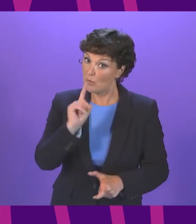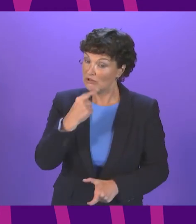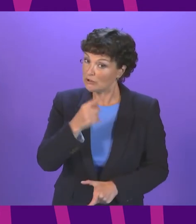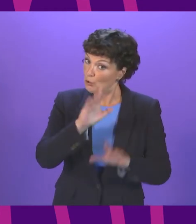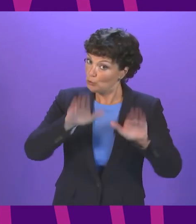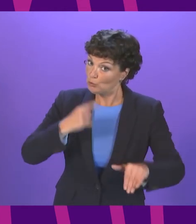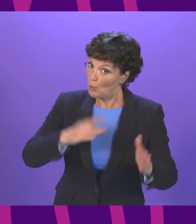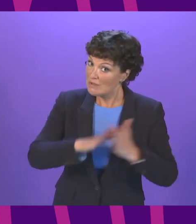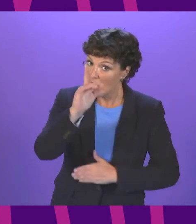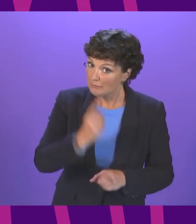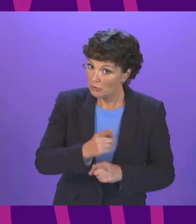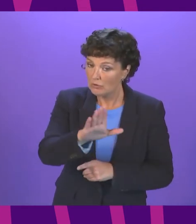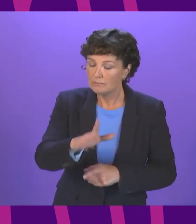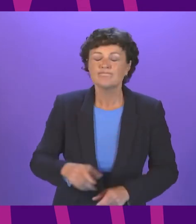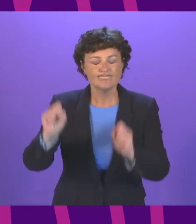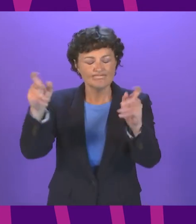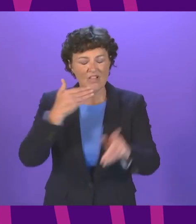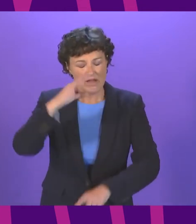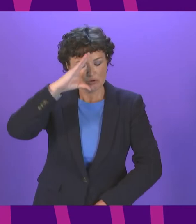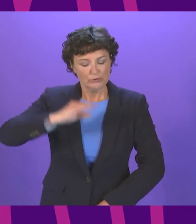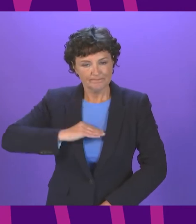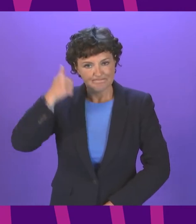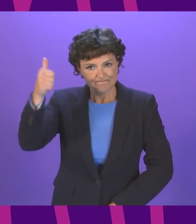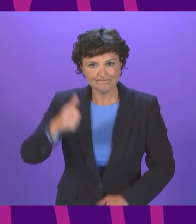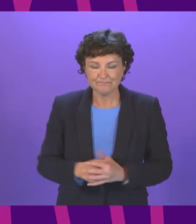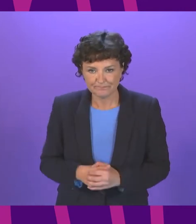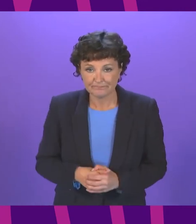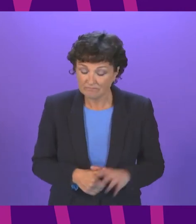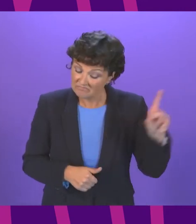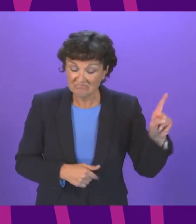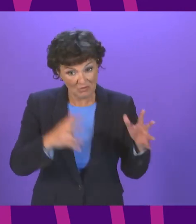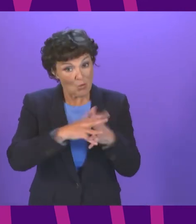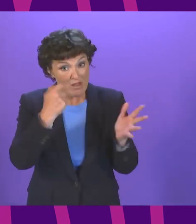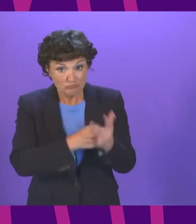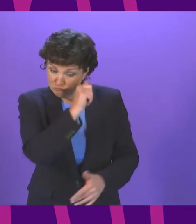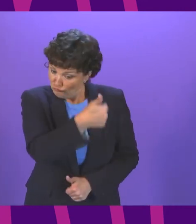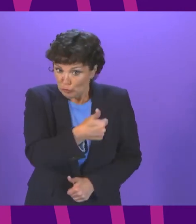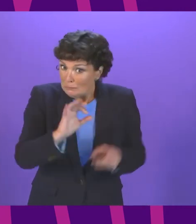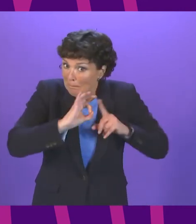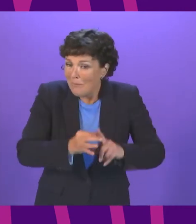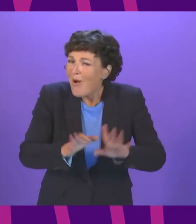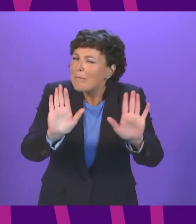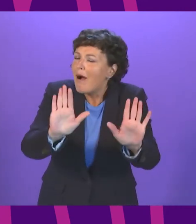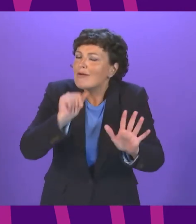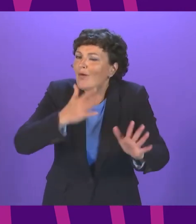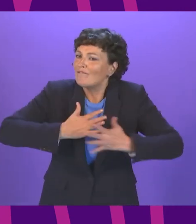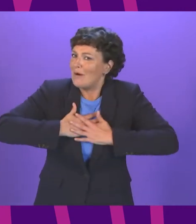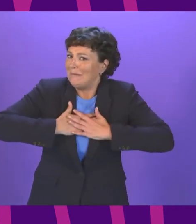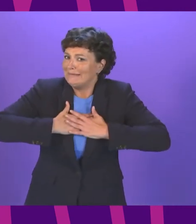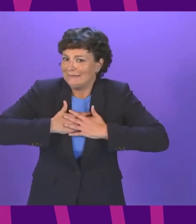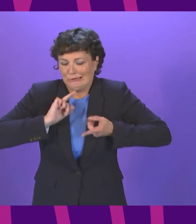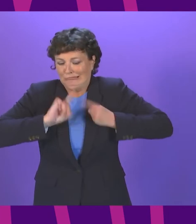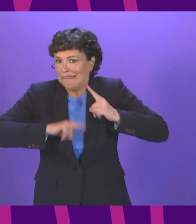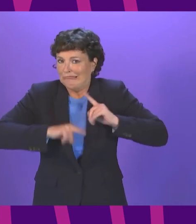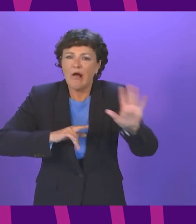I will certainly proceed with that caution presiding officer indeed Willie Rennie makes a very powerful point but these are not matters for me I am quite certain